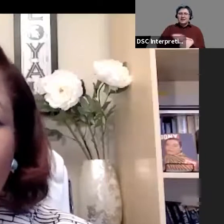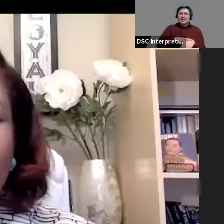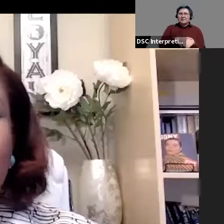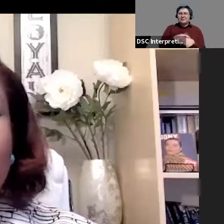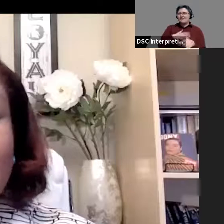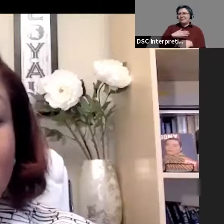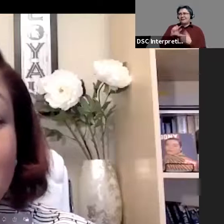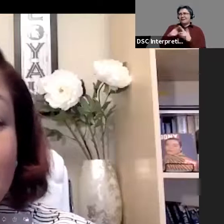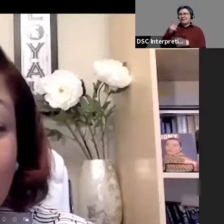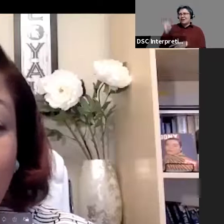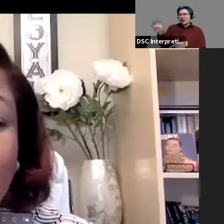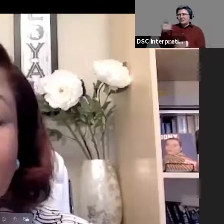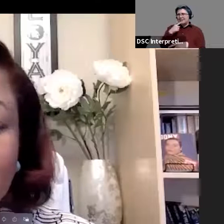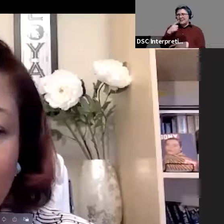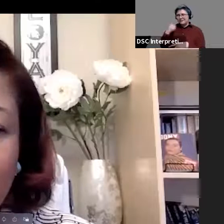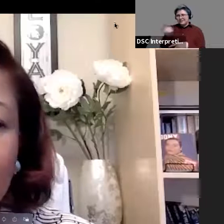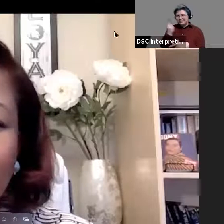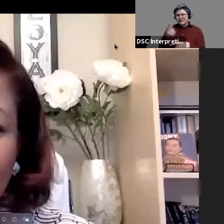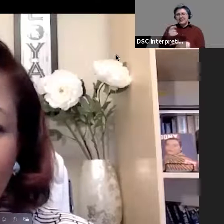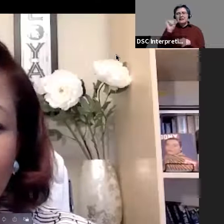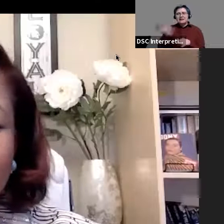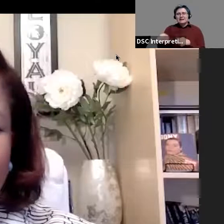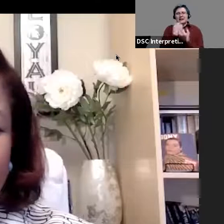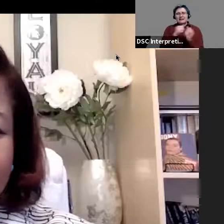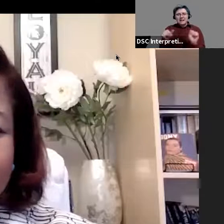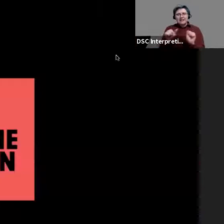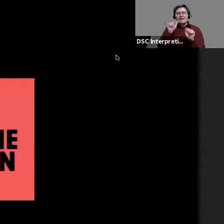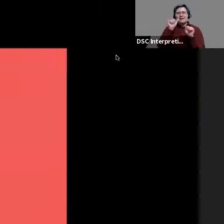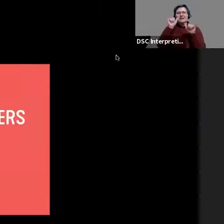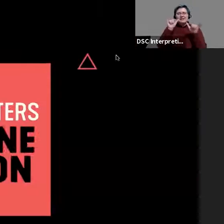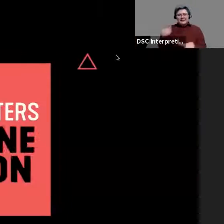Tom Cole, stay safe and stay informed.